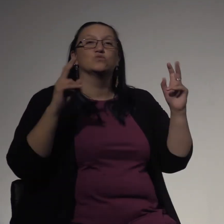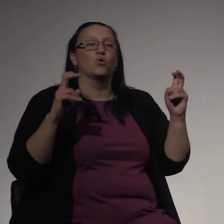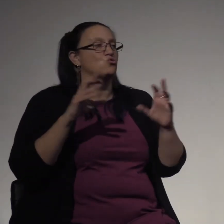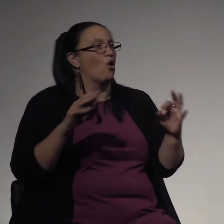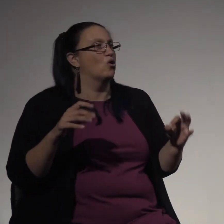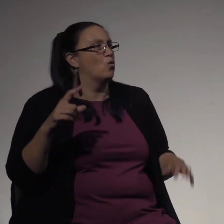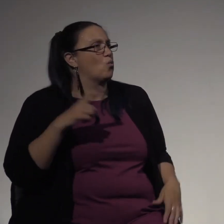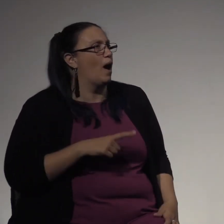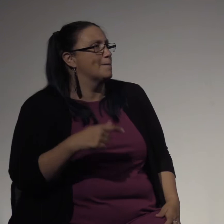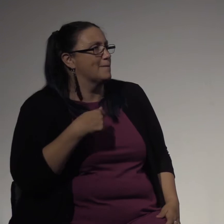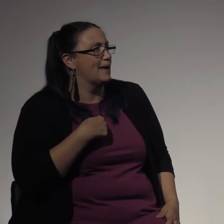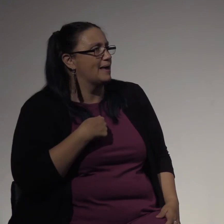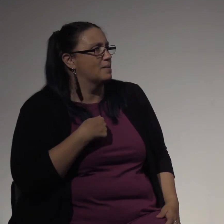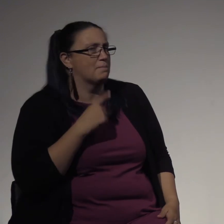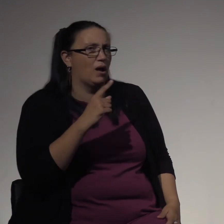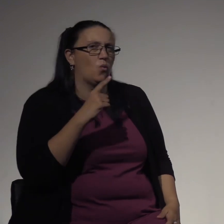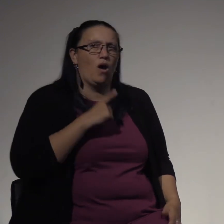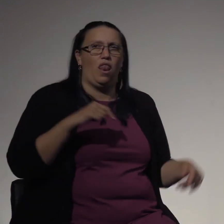me, why now?